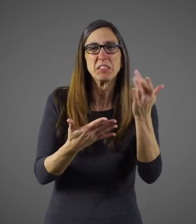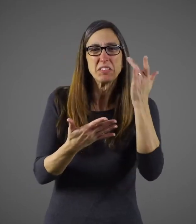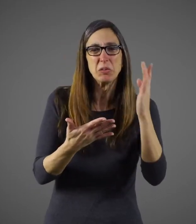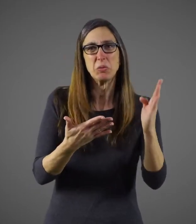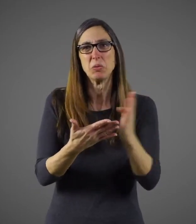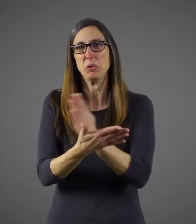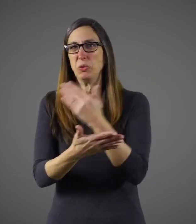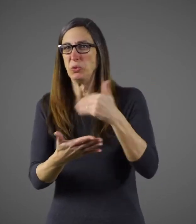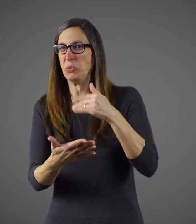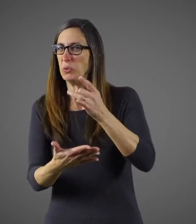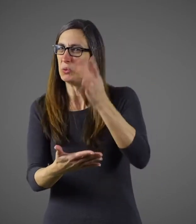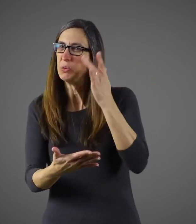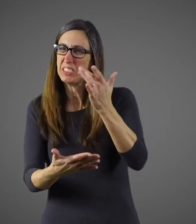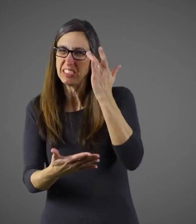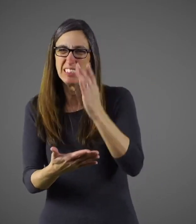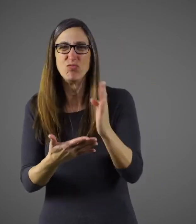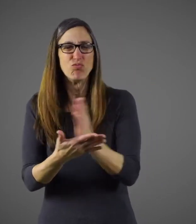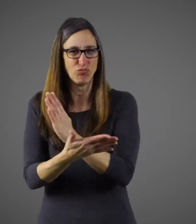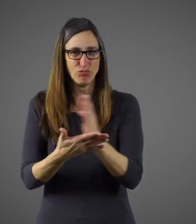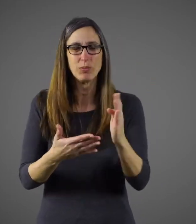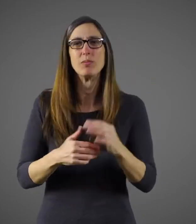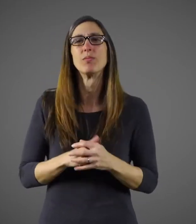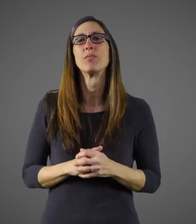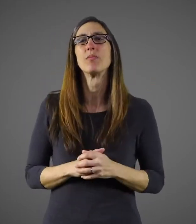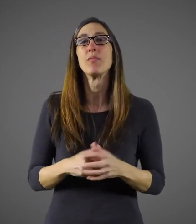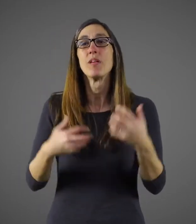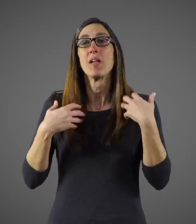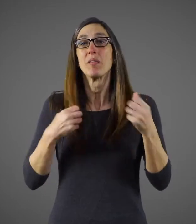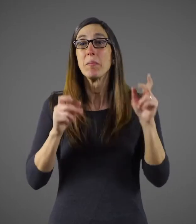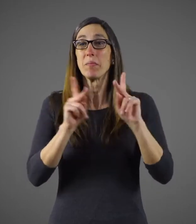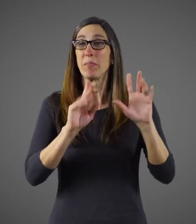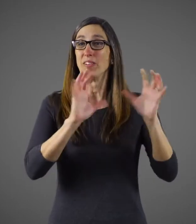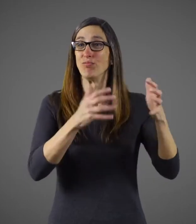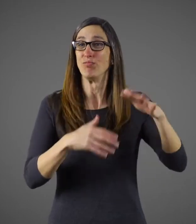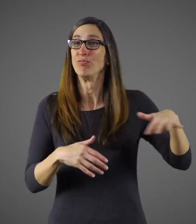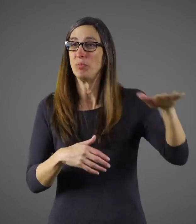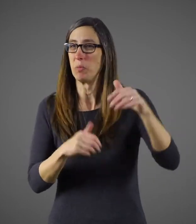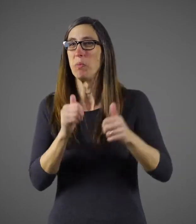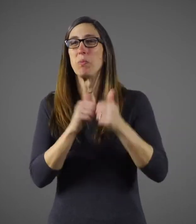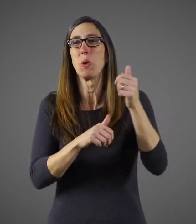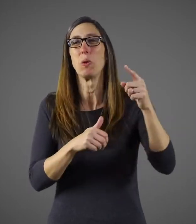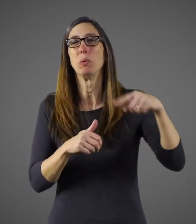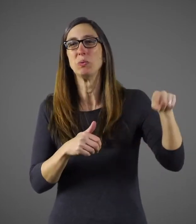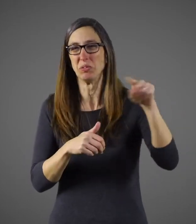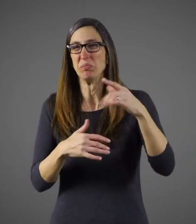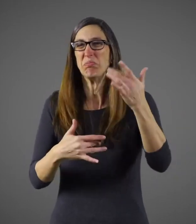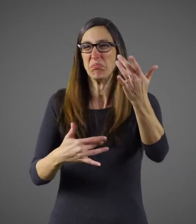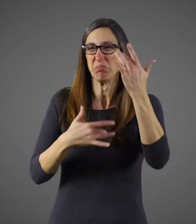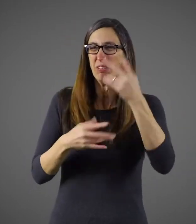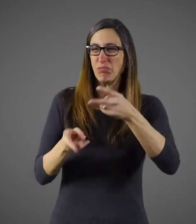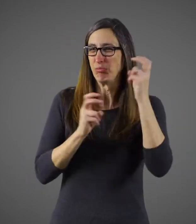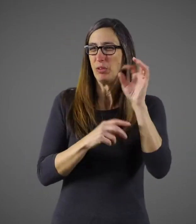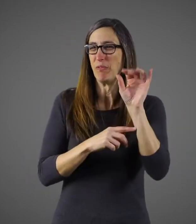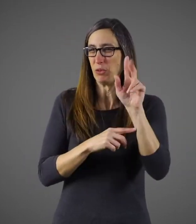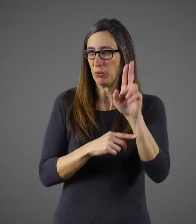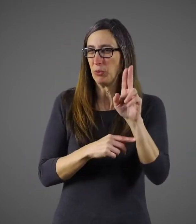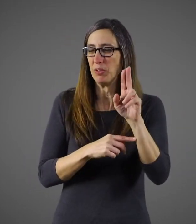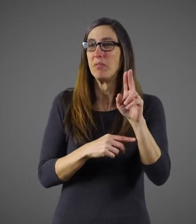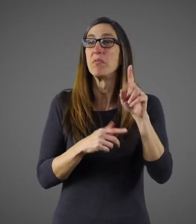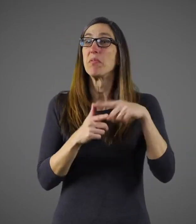sickness to severe serious cases. If people who are normally healthy get sick with the flu, they can